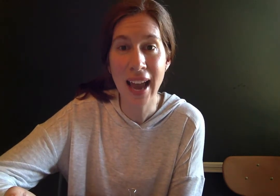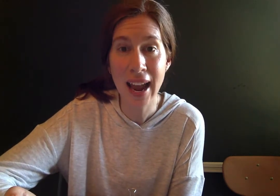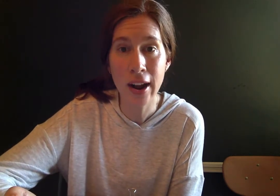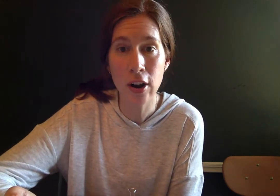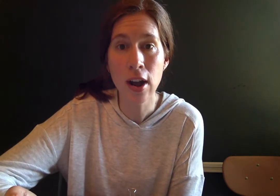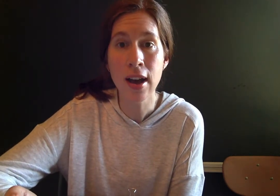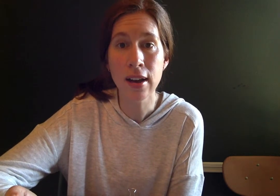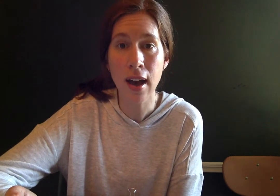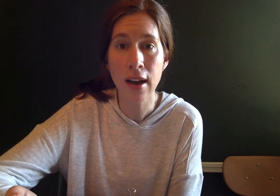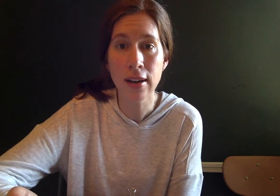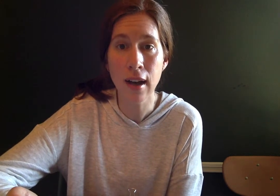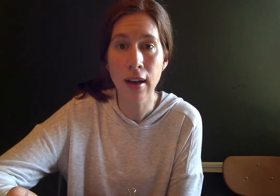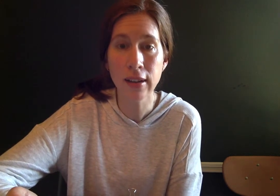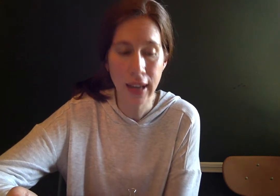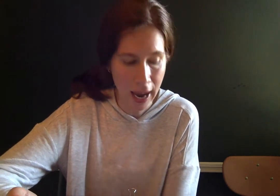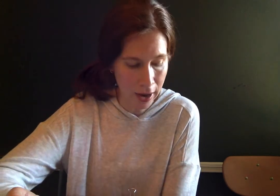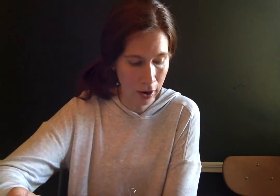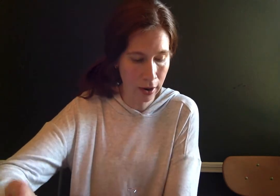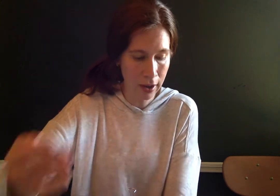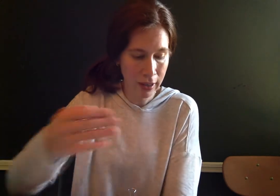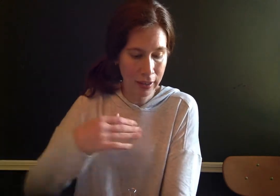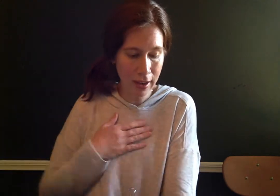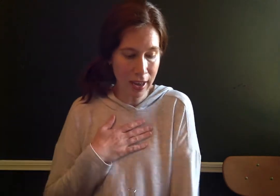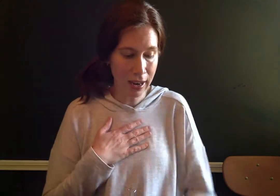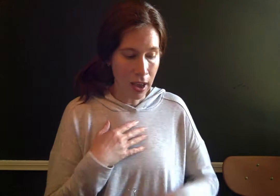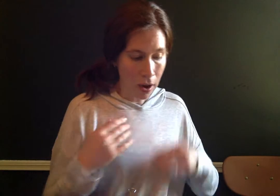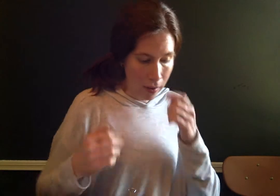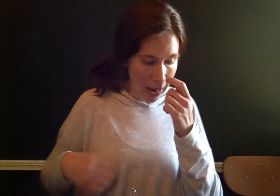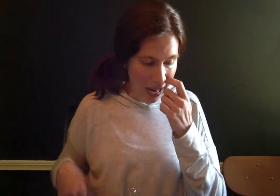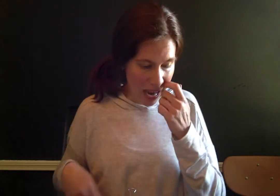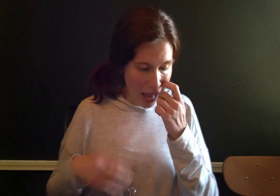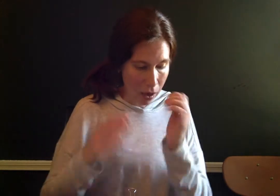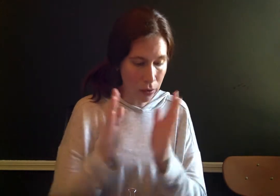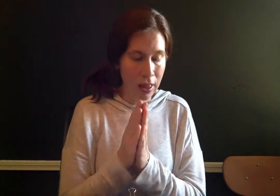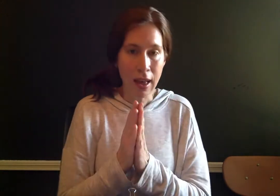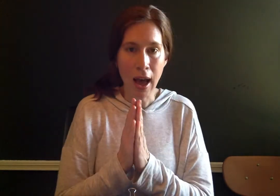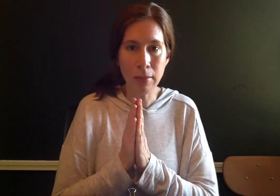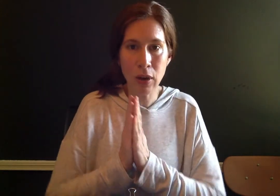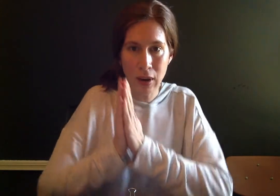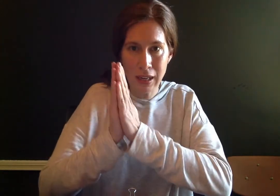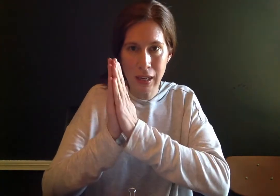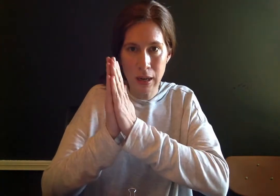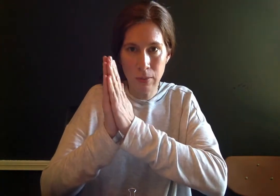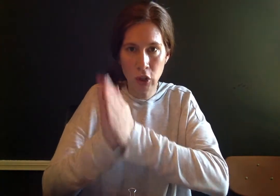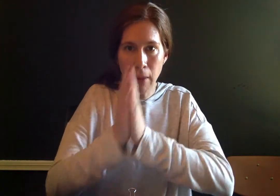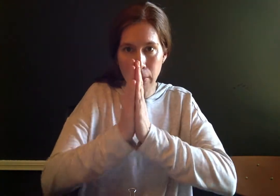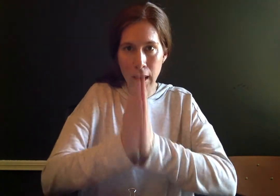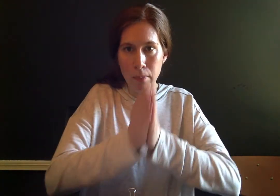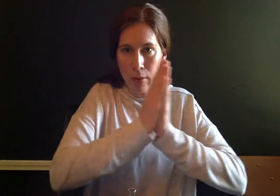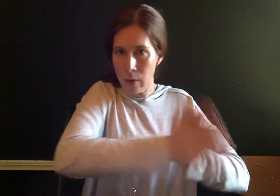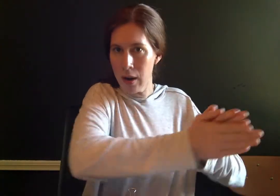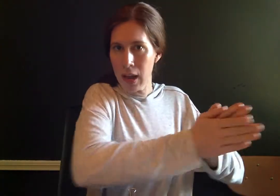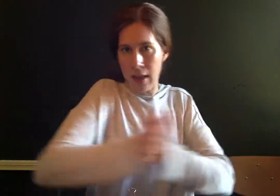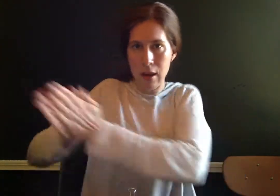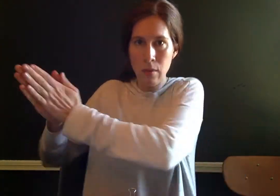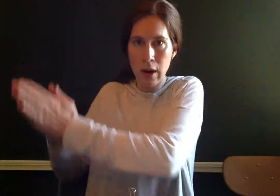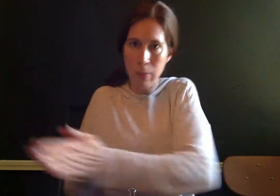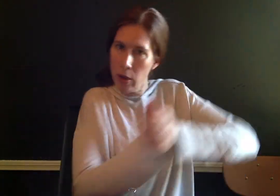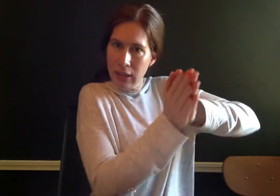Care. K K K. Good. All right, now I'm going to chop up the word and then we're going to put it